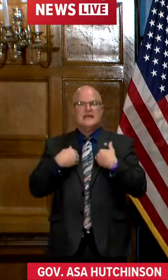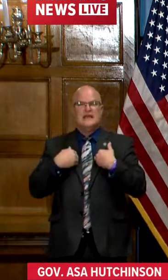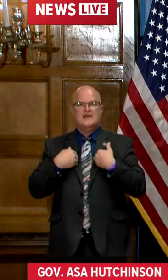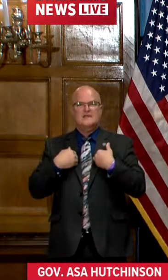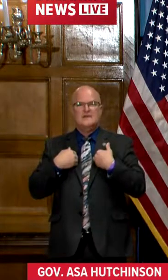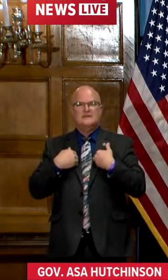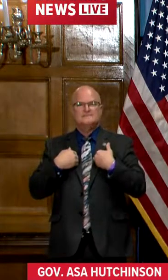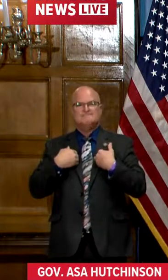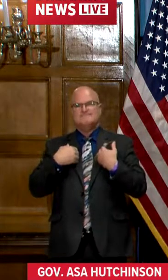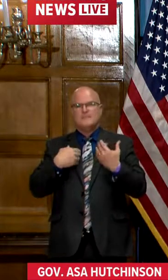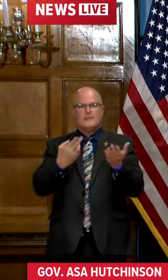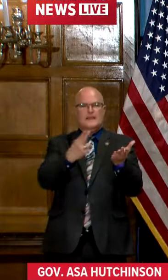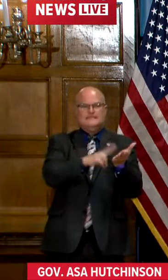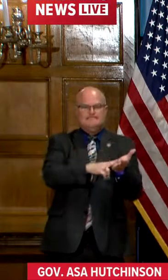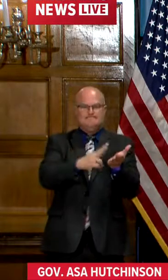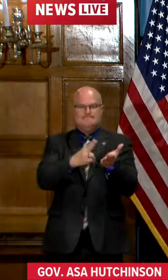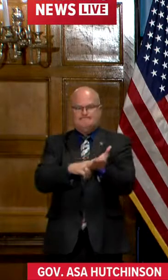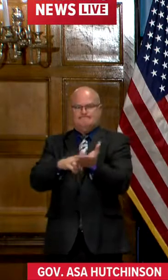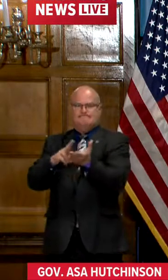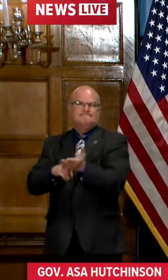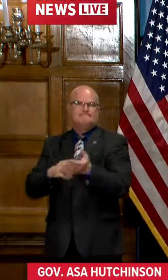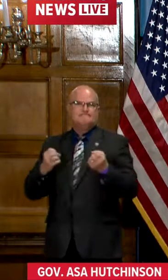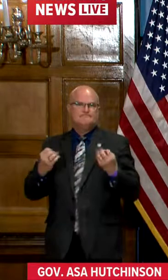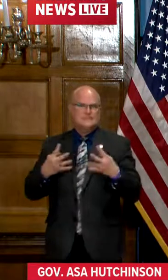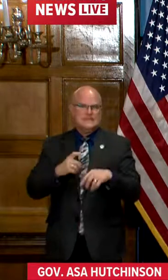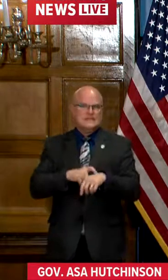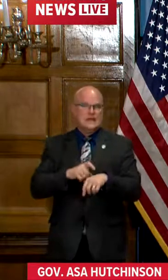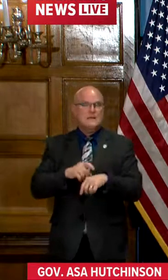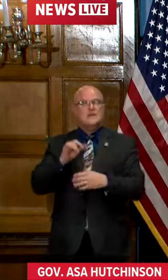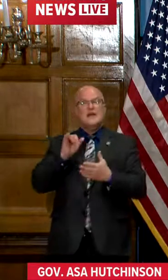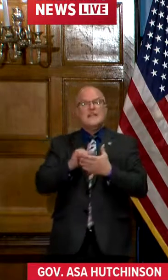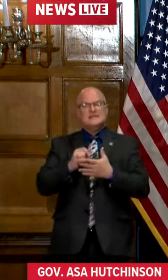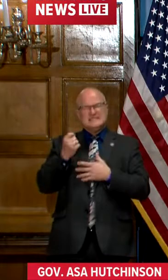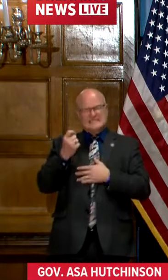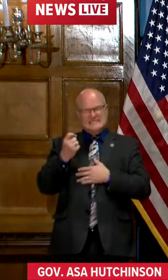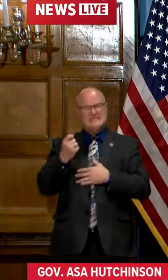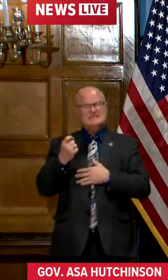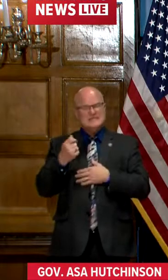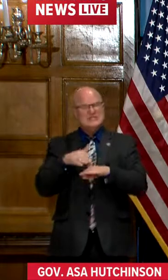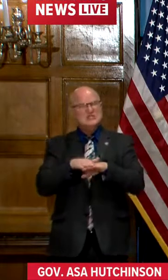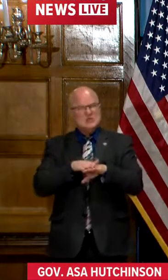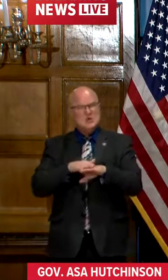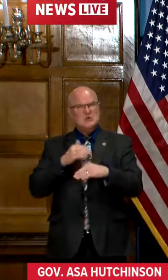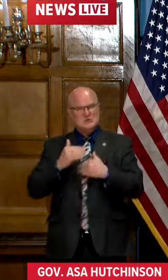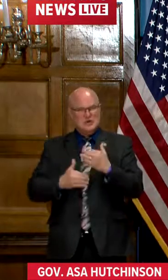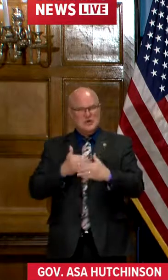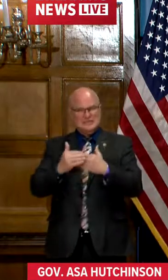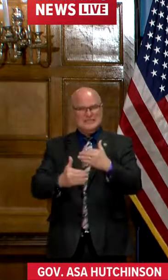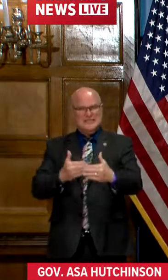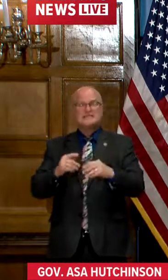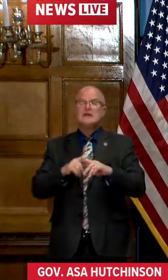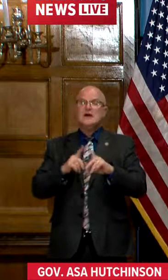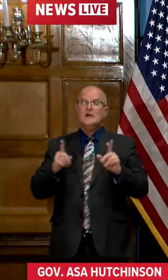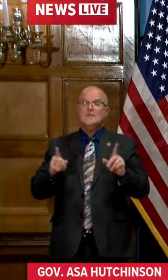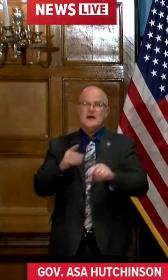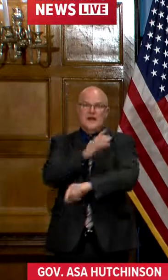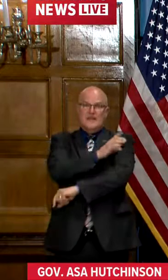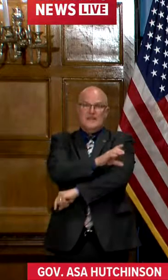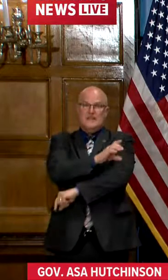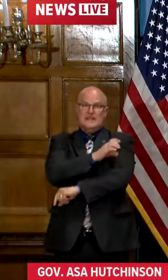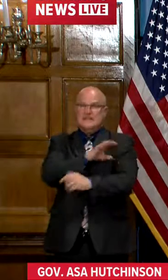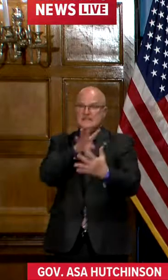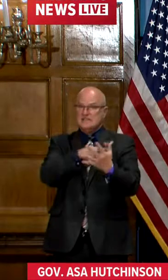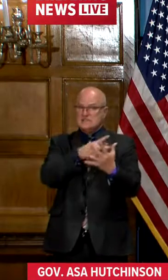consents in many instances. And so that's been a little bit of slower process. But the clinics are